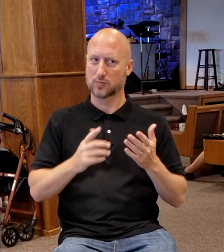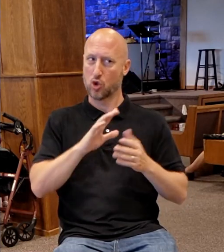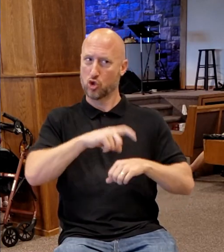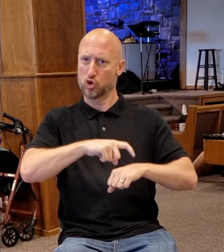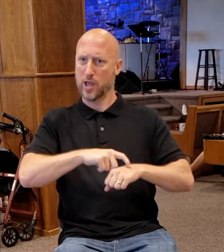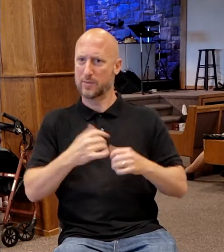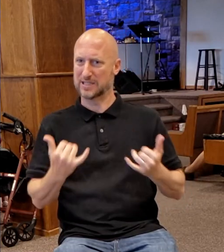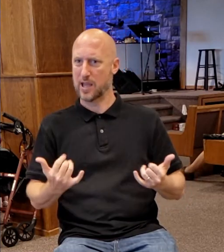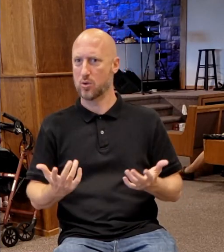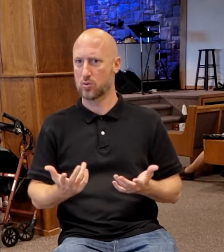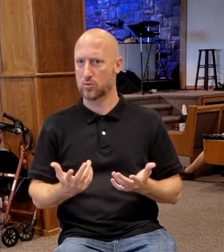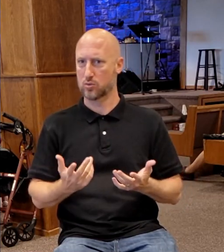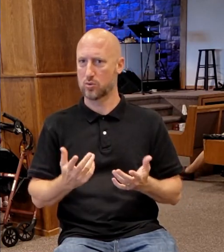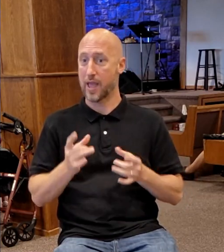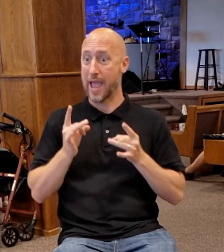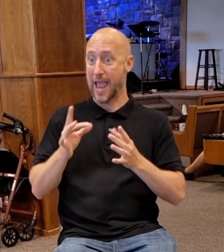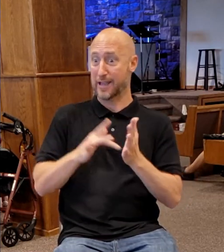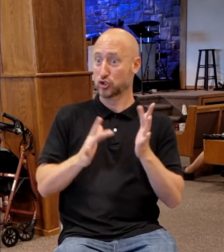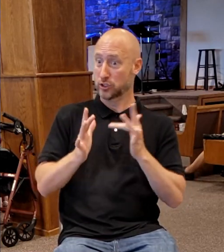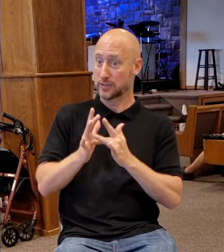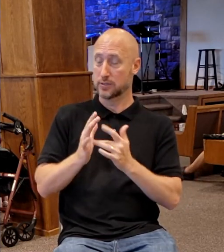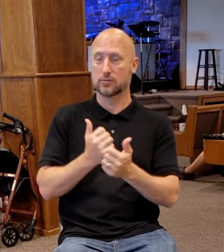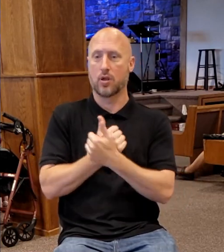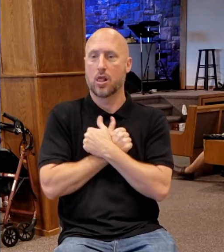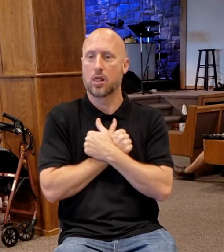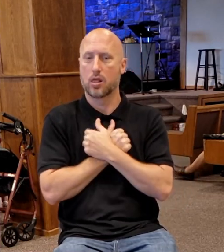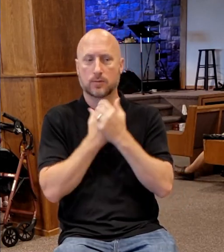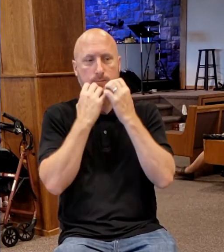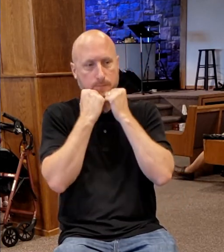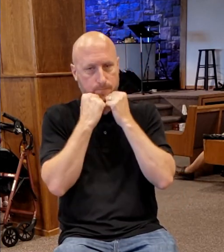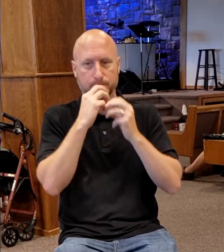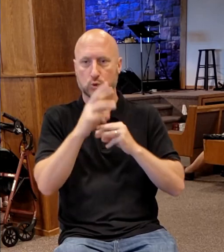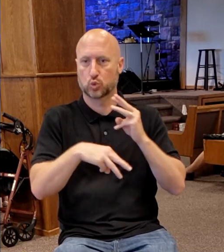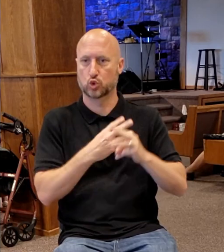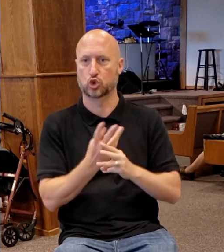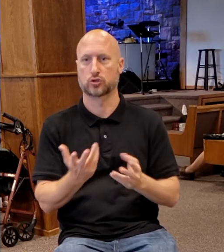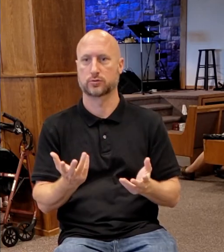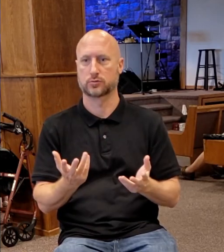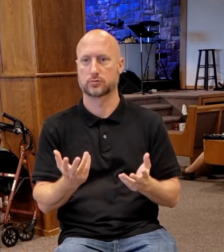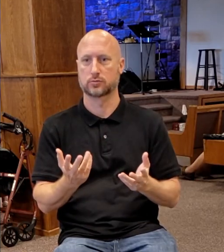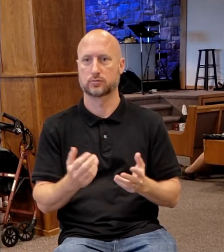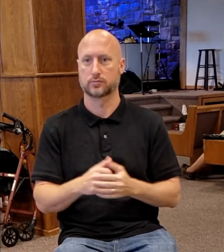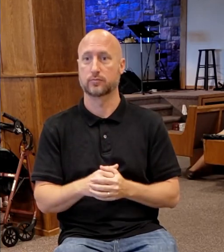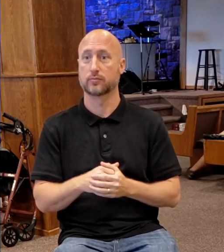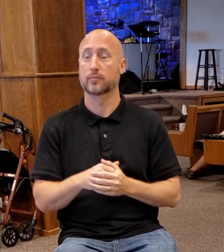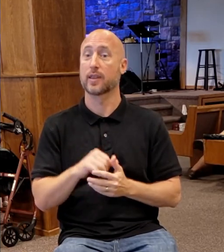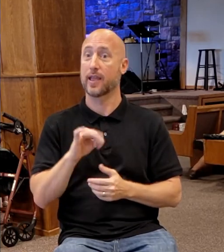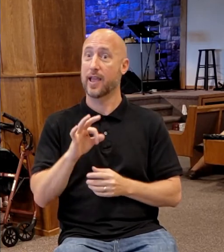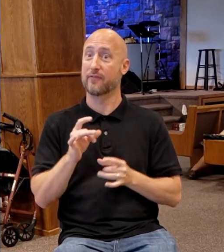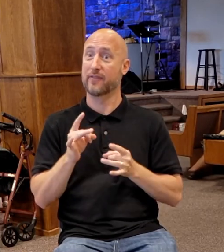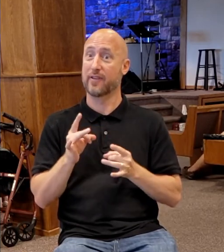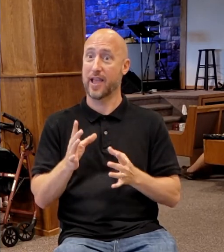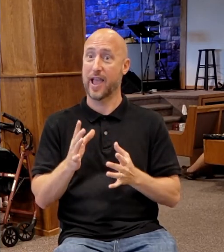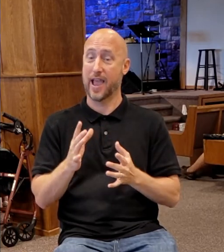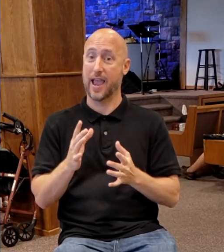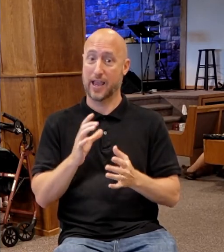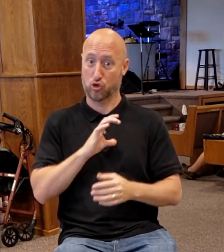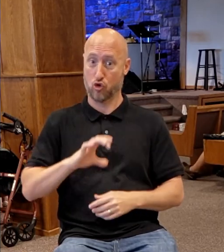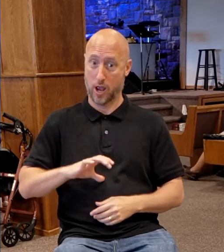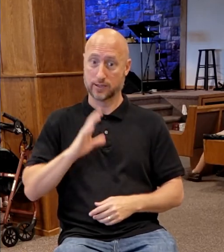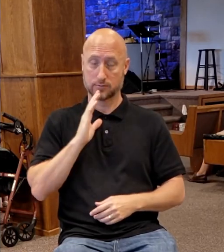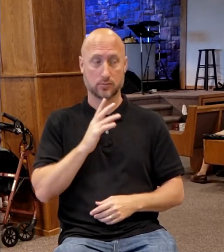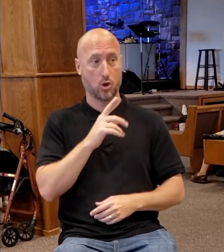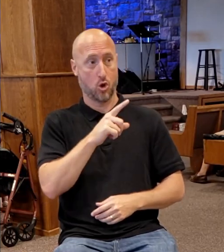They hate Christ and they love the world. If you love Christ, you're going to be hated by the world. But there is the great divide.